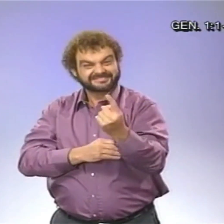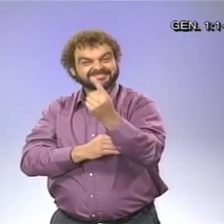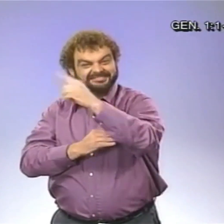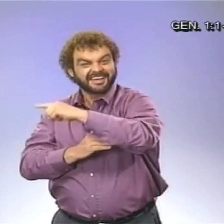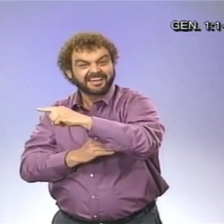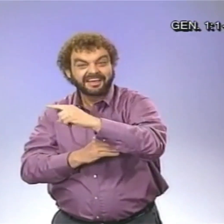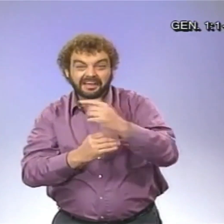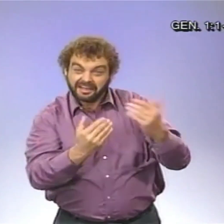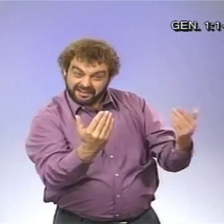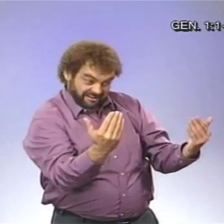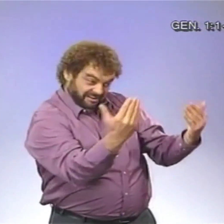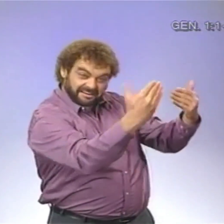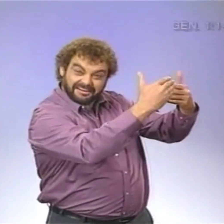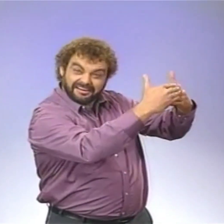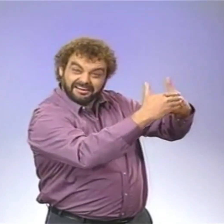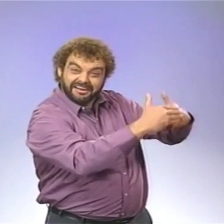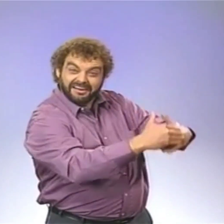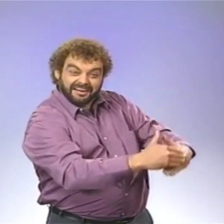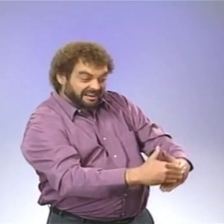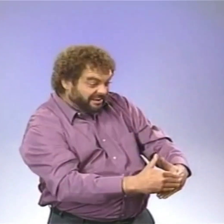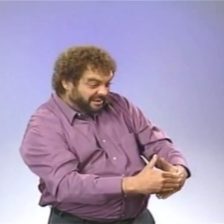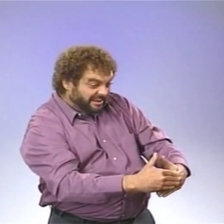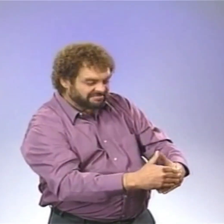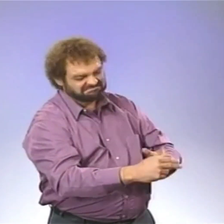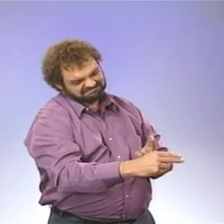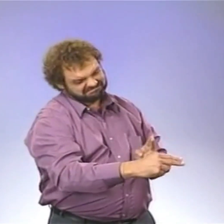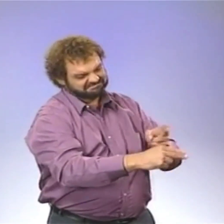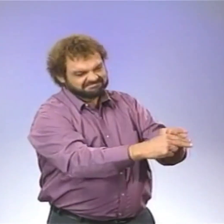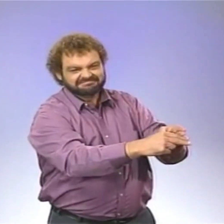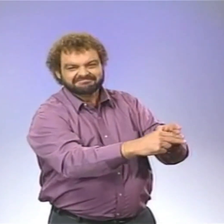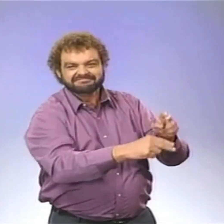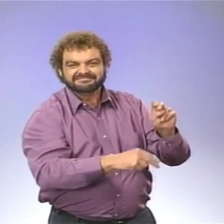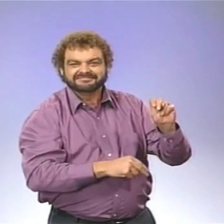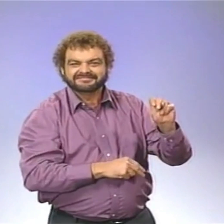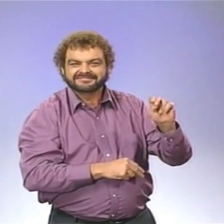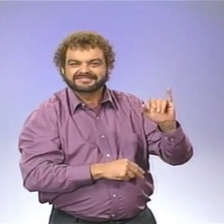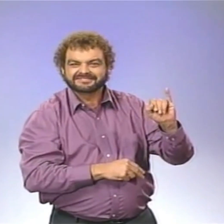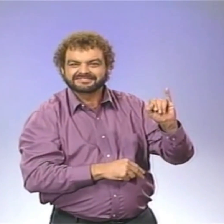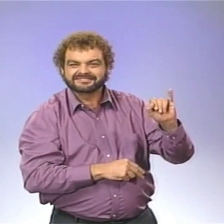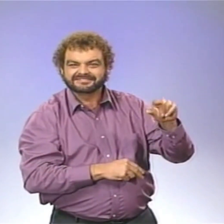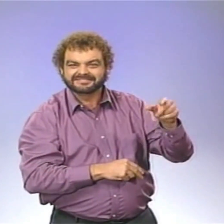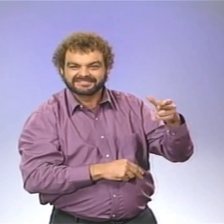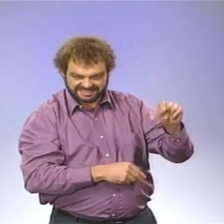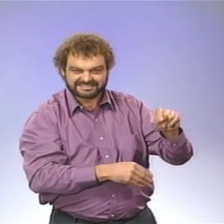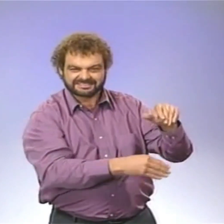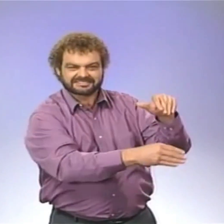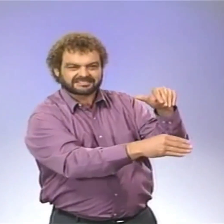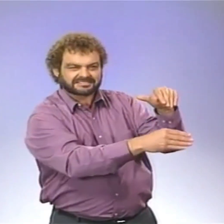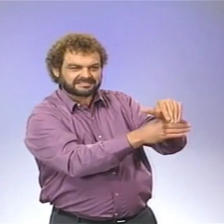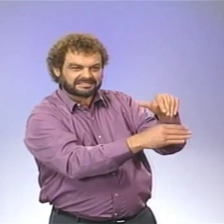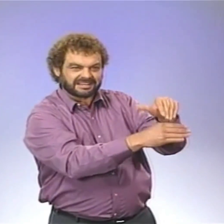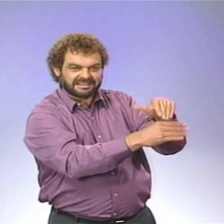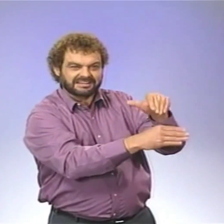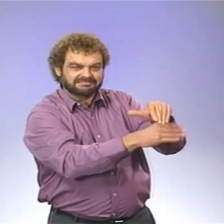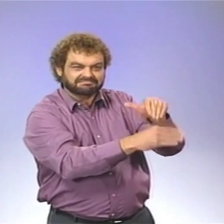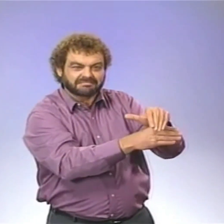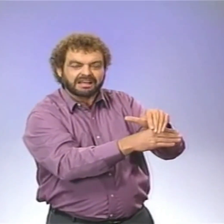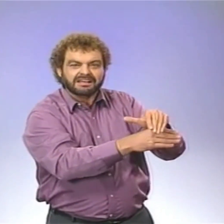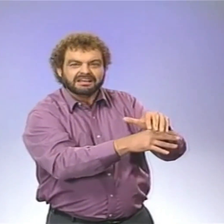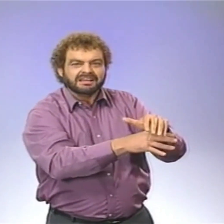God saw that the light was good, and he separated the light from the darkness. God called the light day,